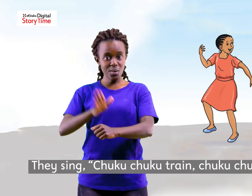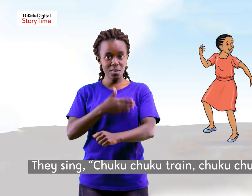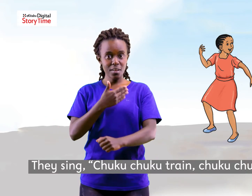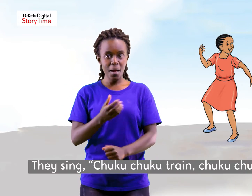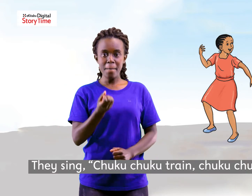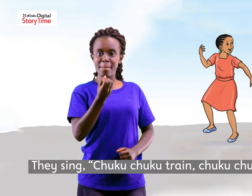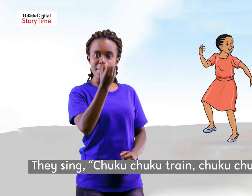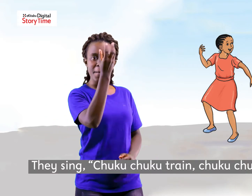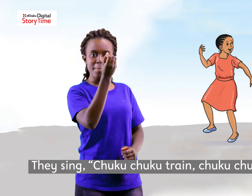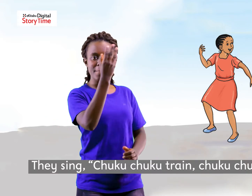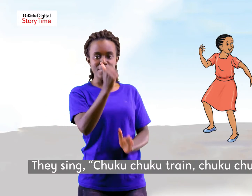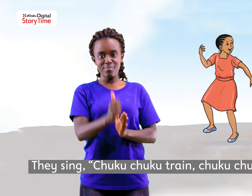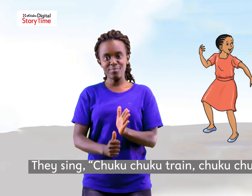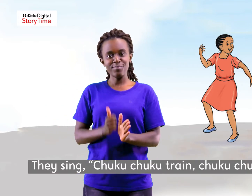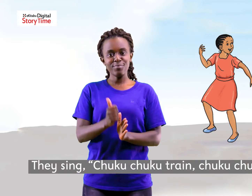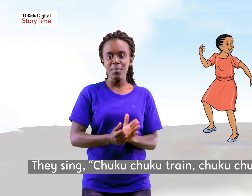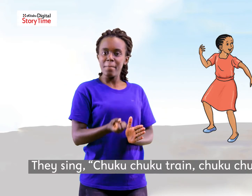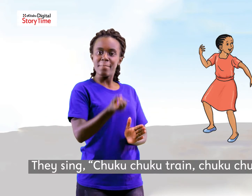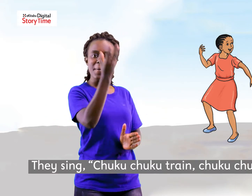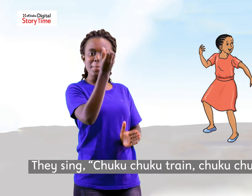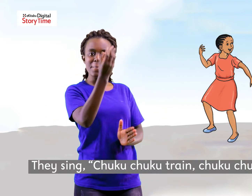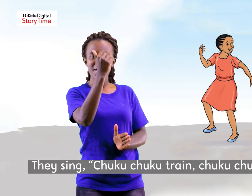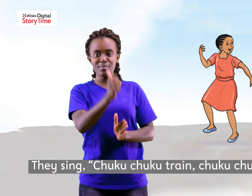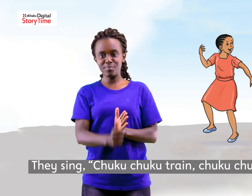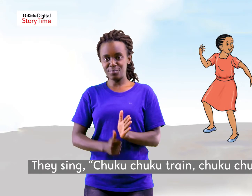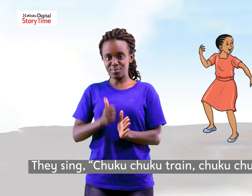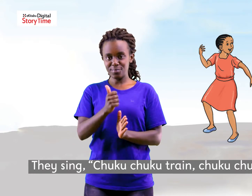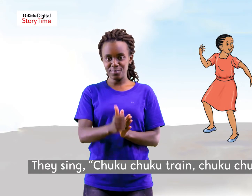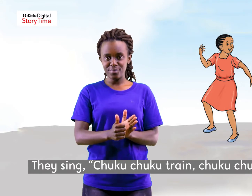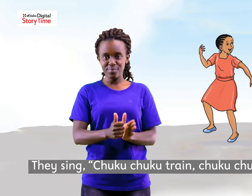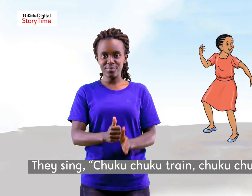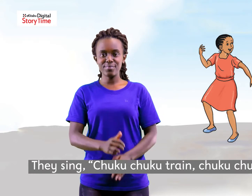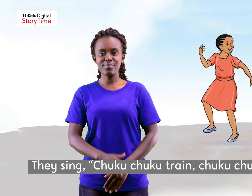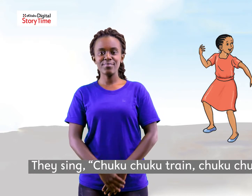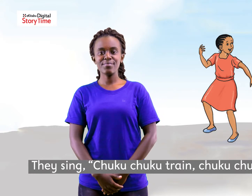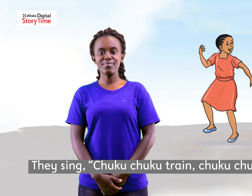They sing, chuku-chuku train, chuku-chuku train.